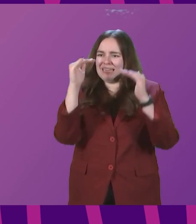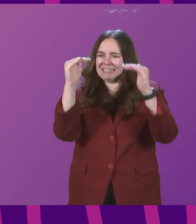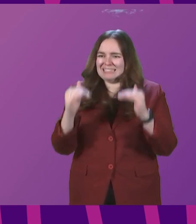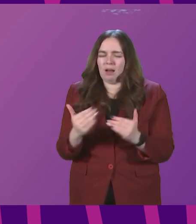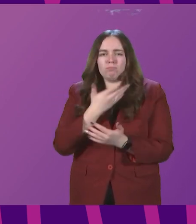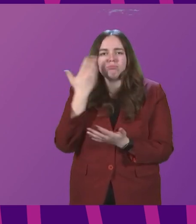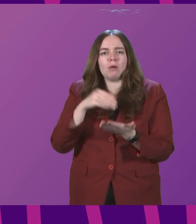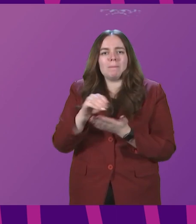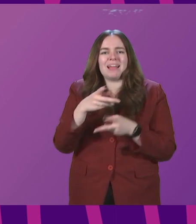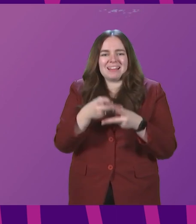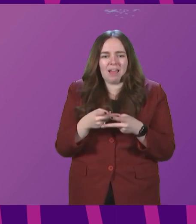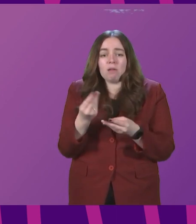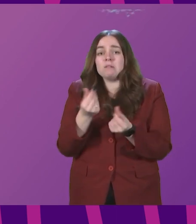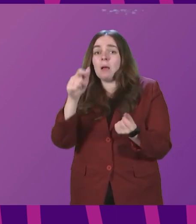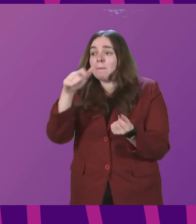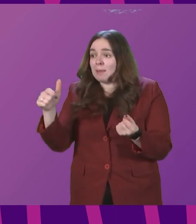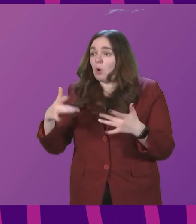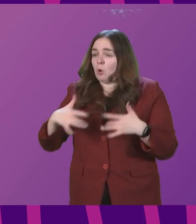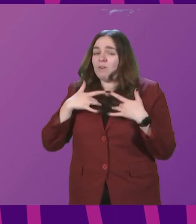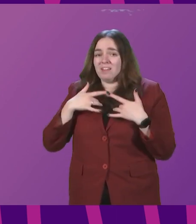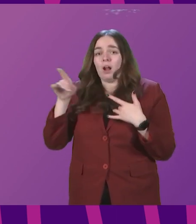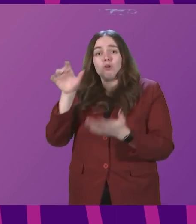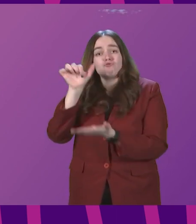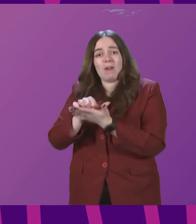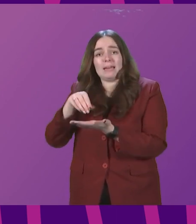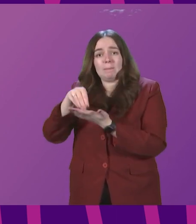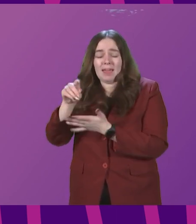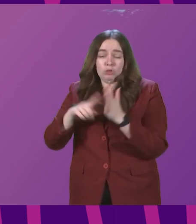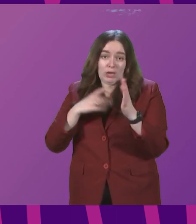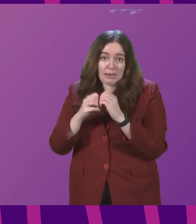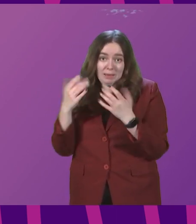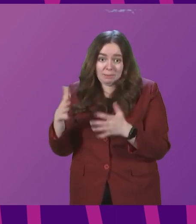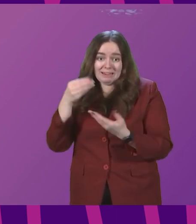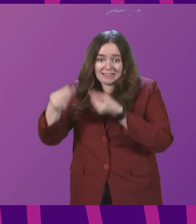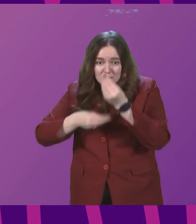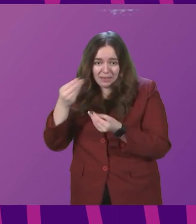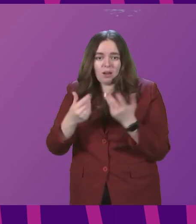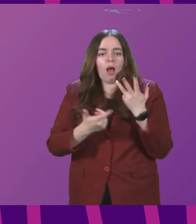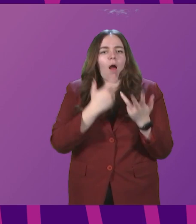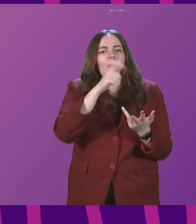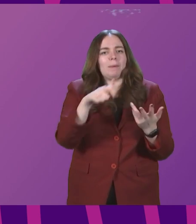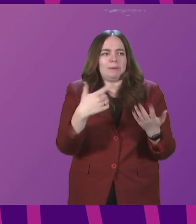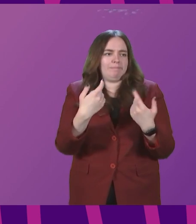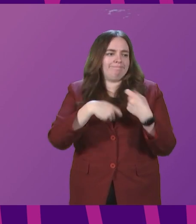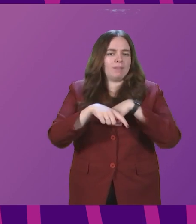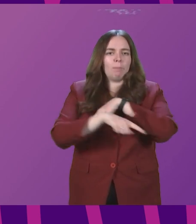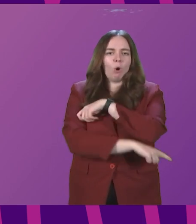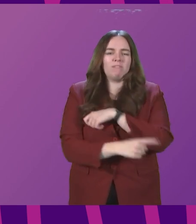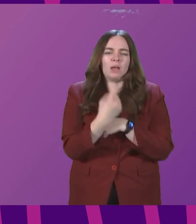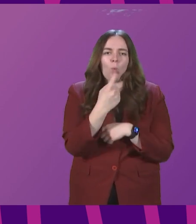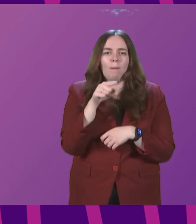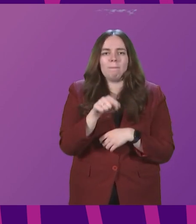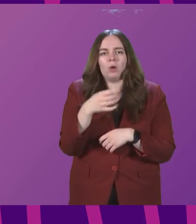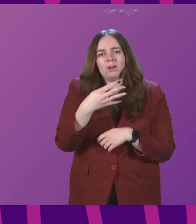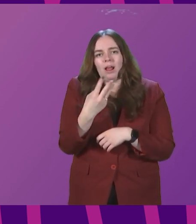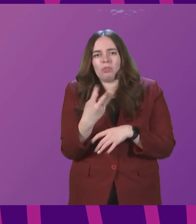where some people are paid at a rate we believe is right for the job, as my colleague Jackie Bailey has set out, and others are left in poverty on £1.93 an hour or nothing